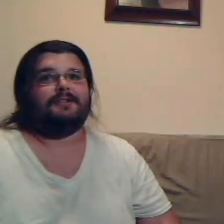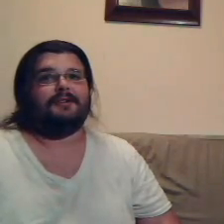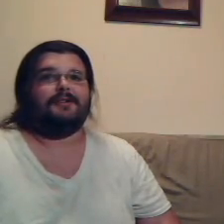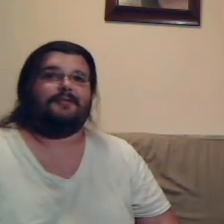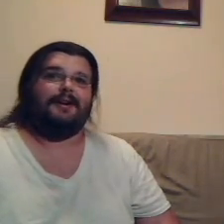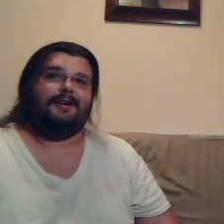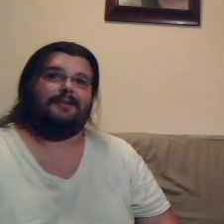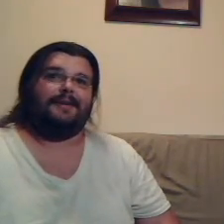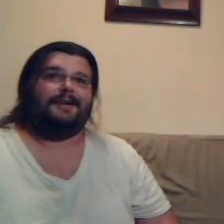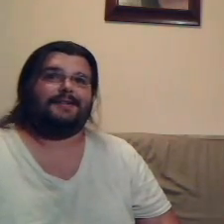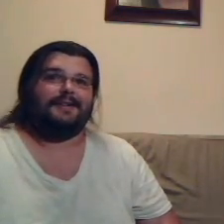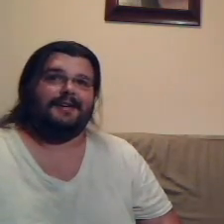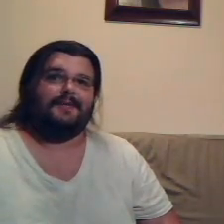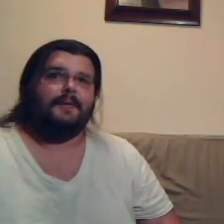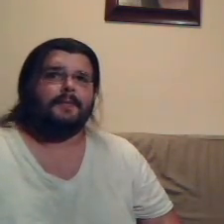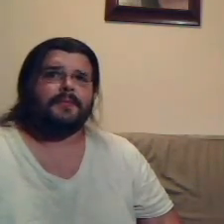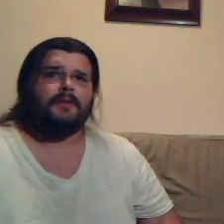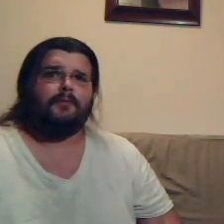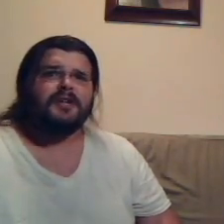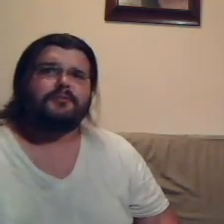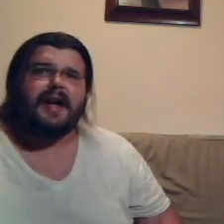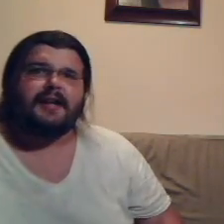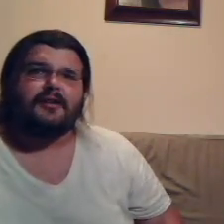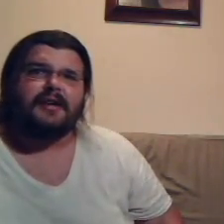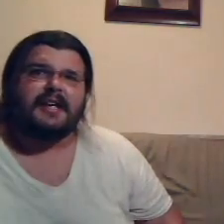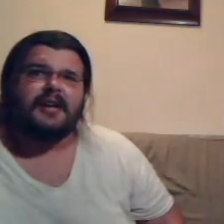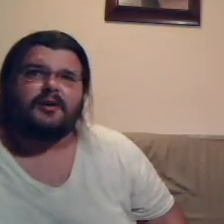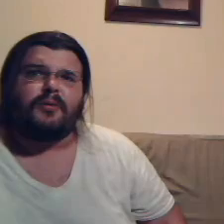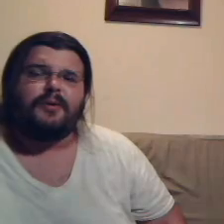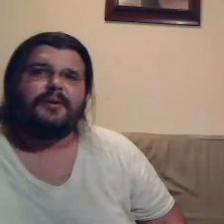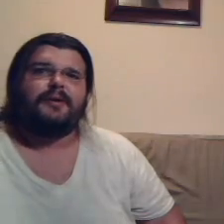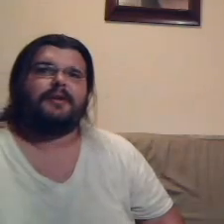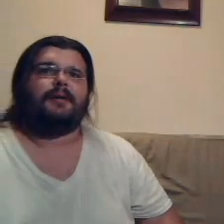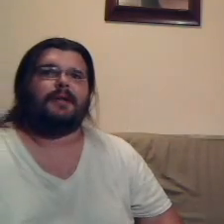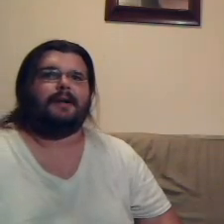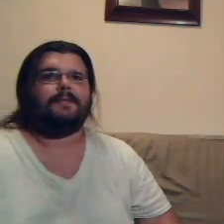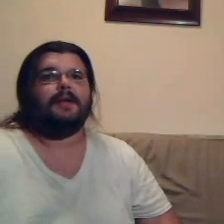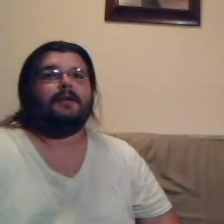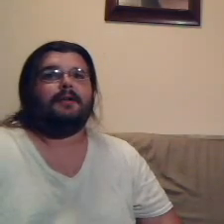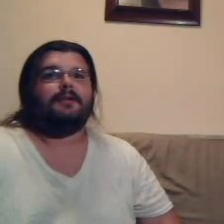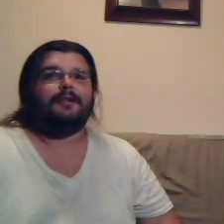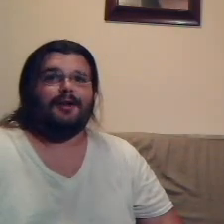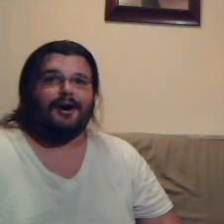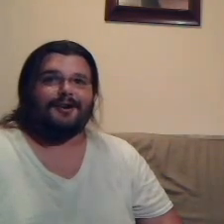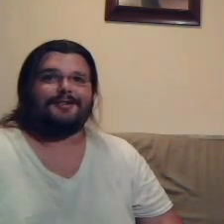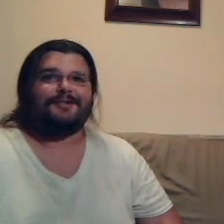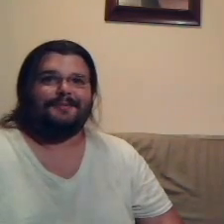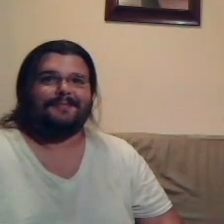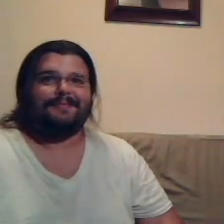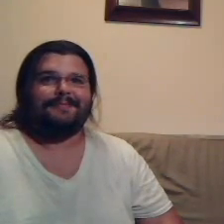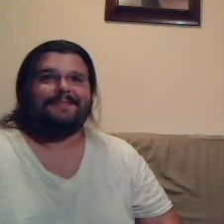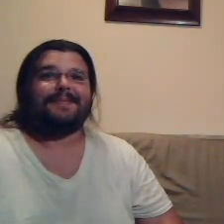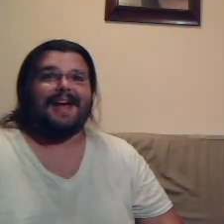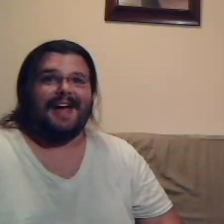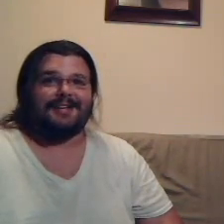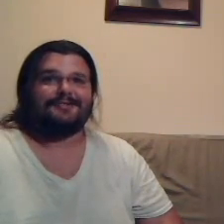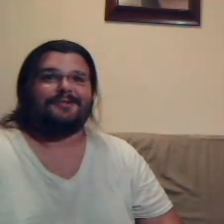turned it around on me and said, what's regular to you? I'm like, large. Extra,